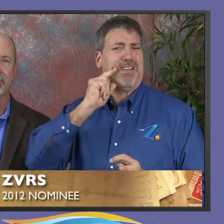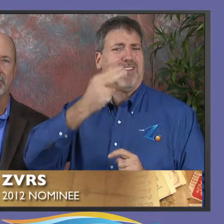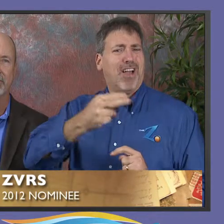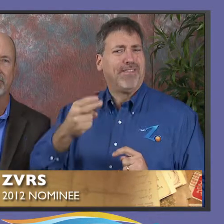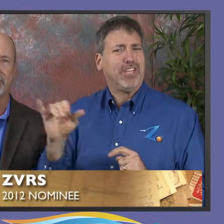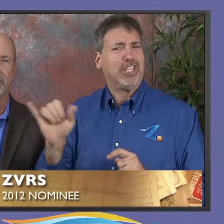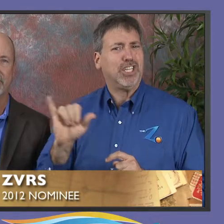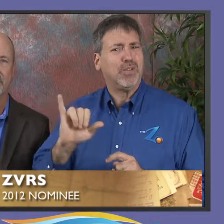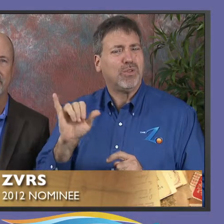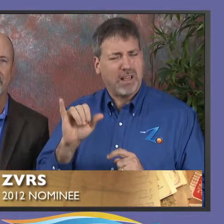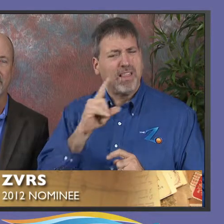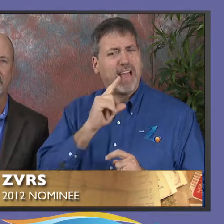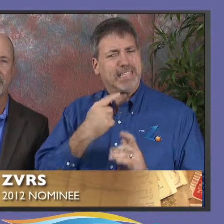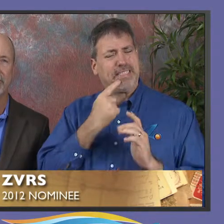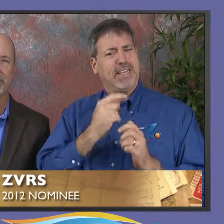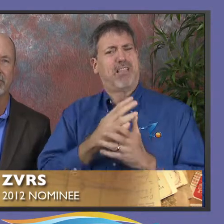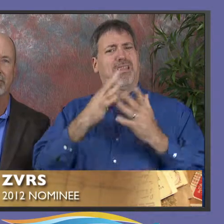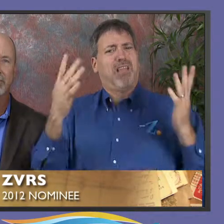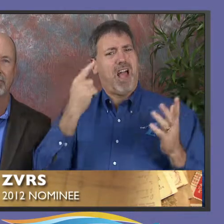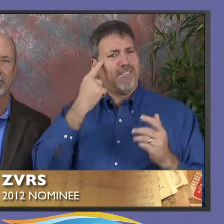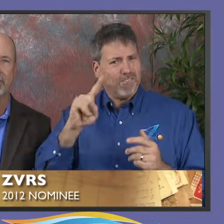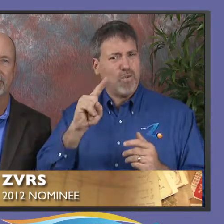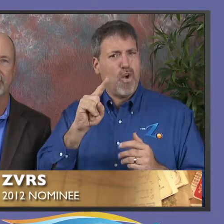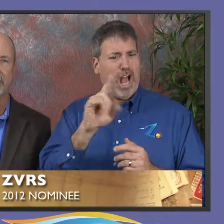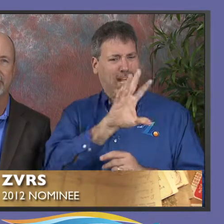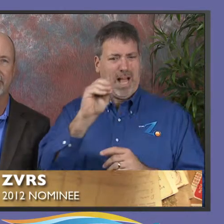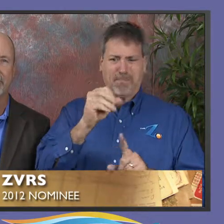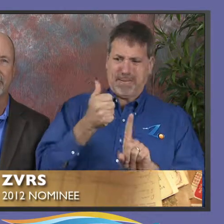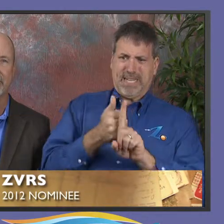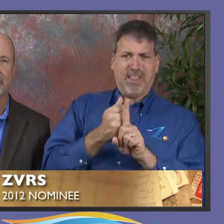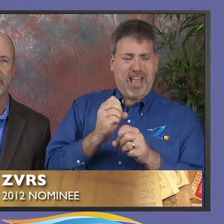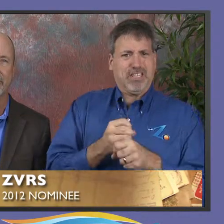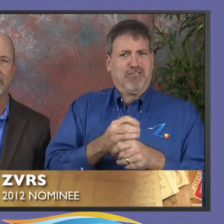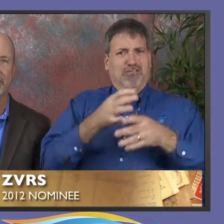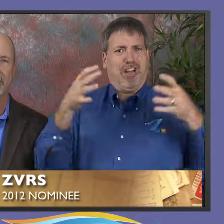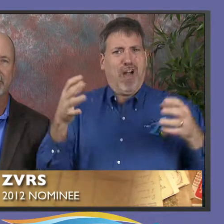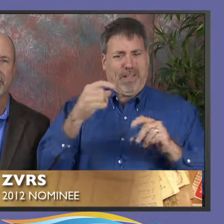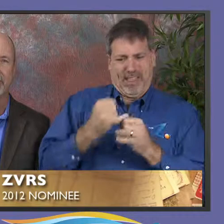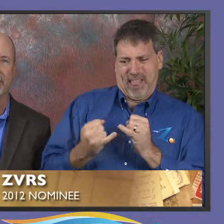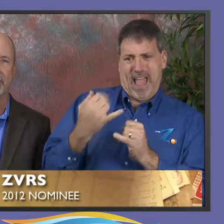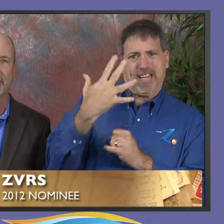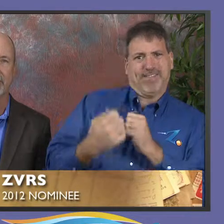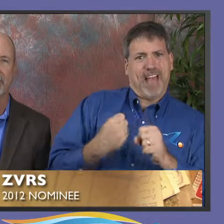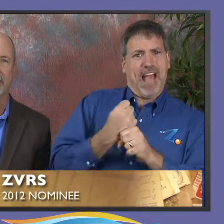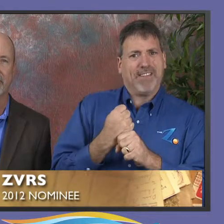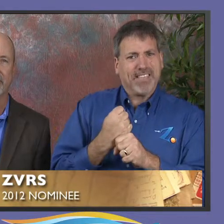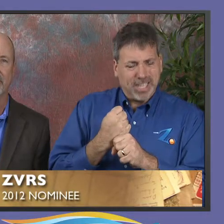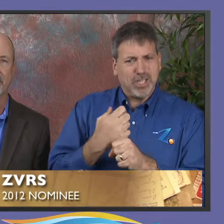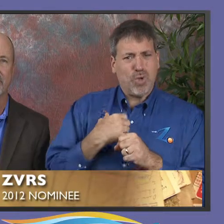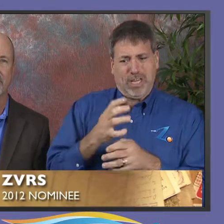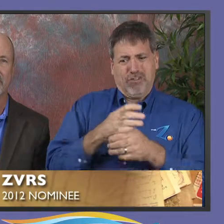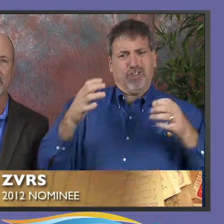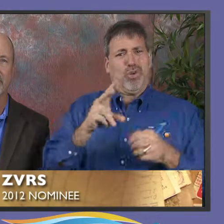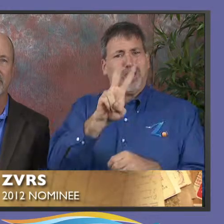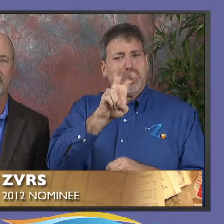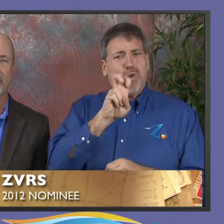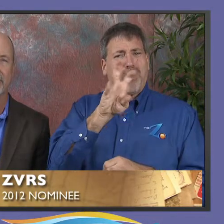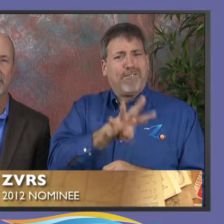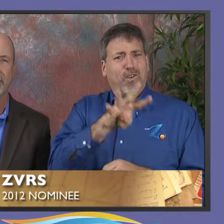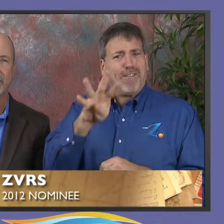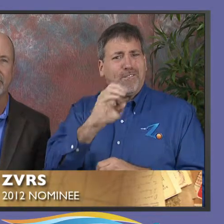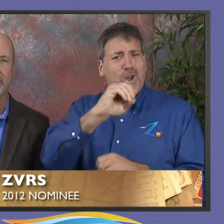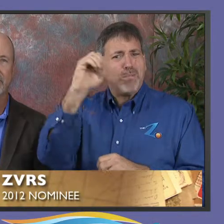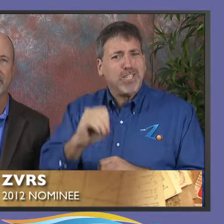executive team are deaf and hard of hearing members. That says a lot about a company that has grown so dramatically in five